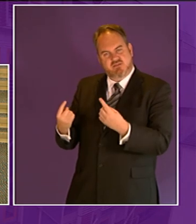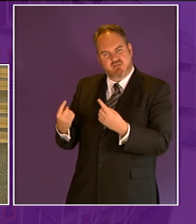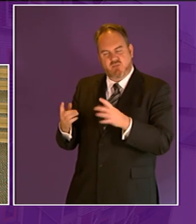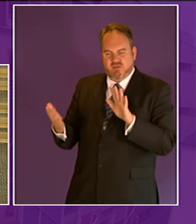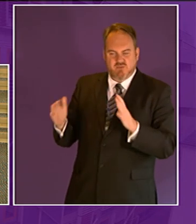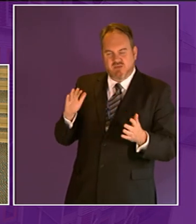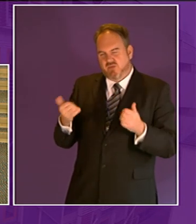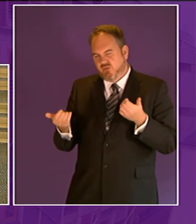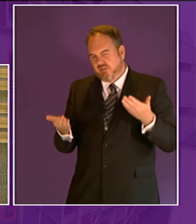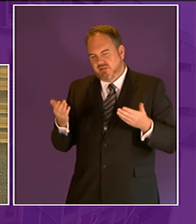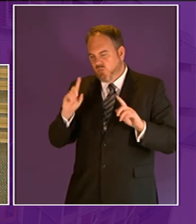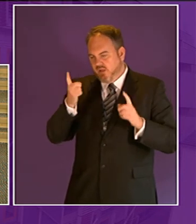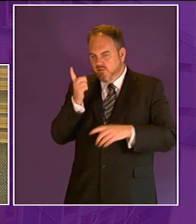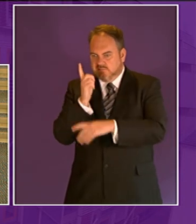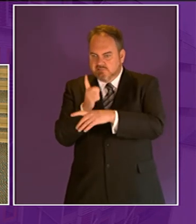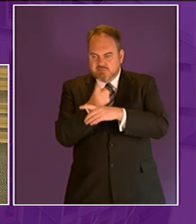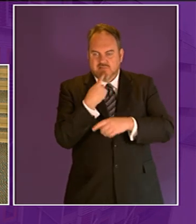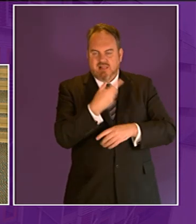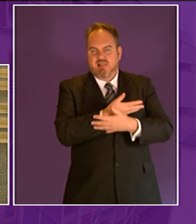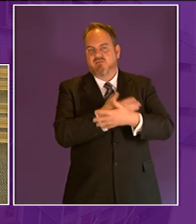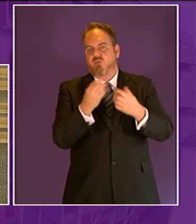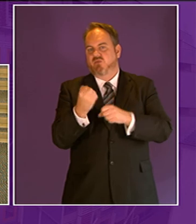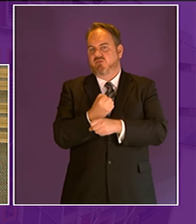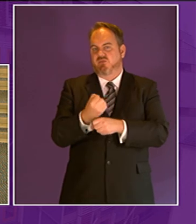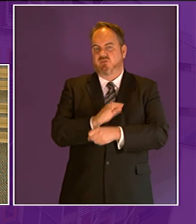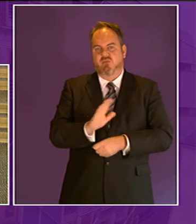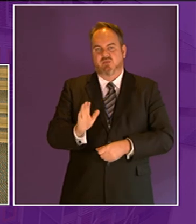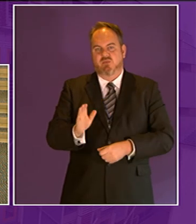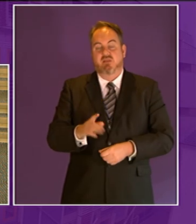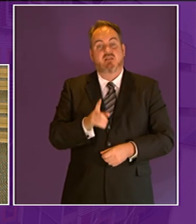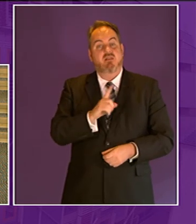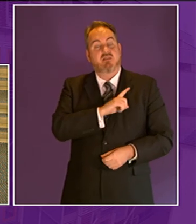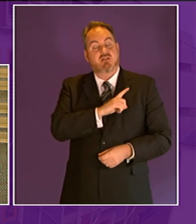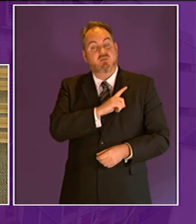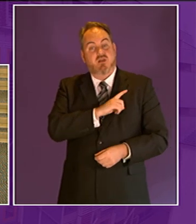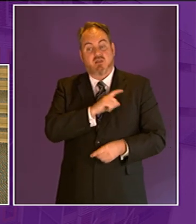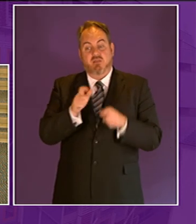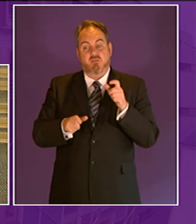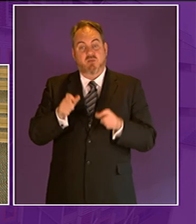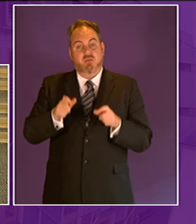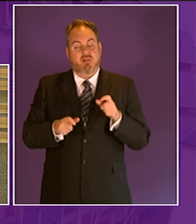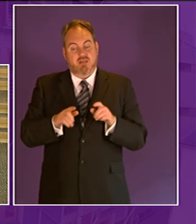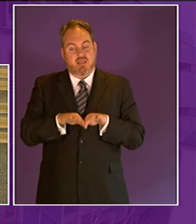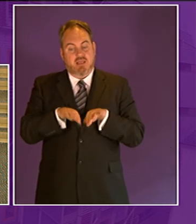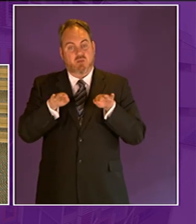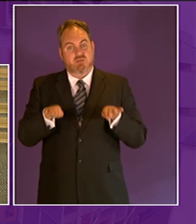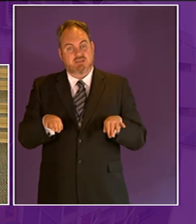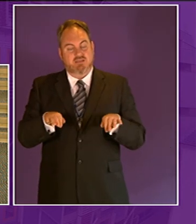people's learning in those local areas and that's what the the people equity funding which the government has put in place is there to deliver it's about ensuring